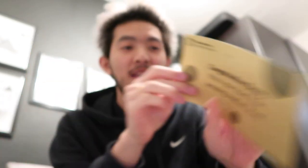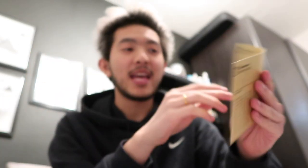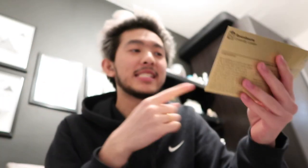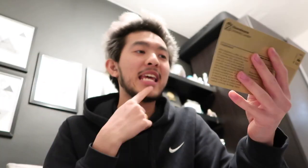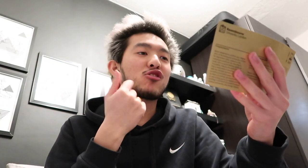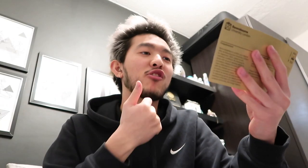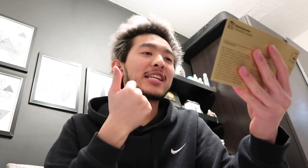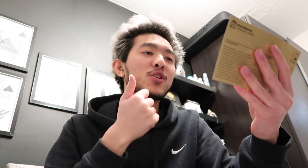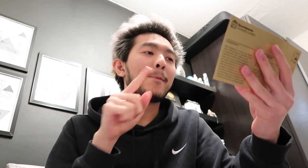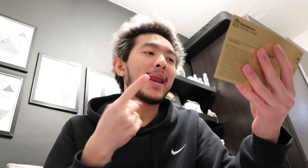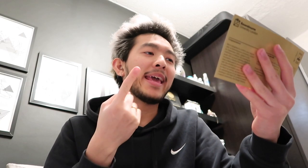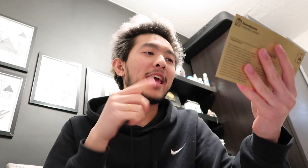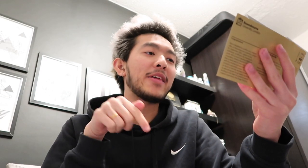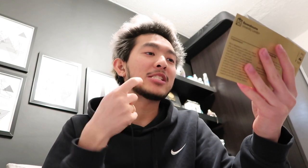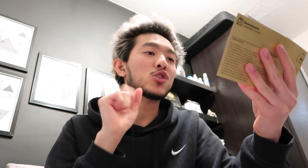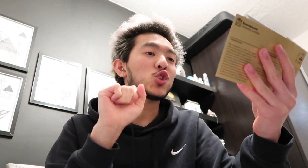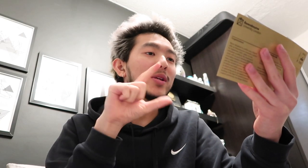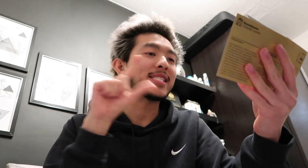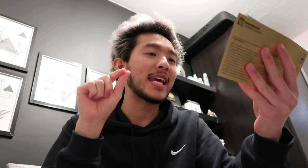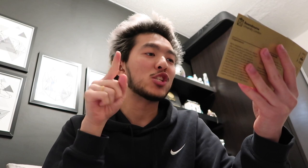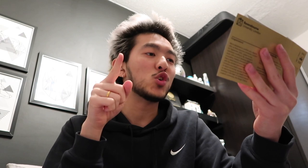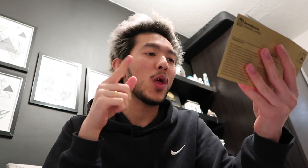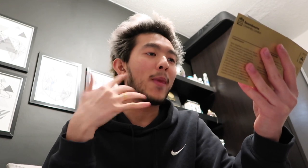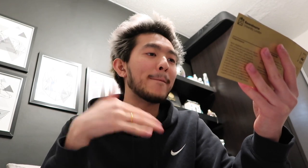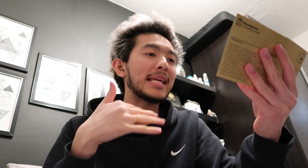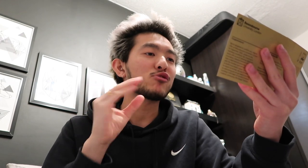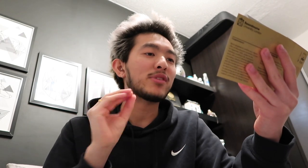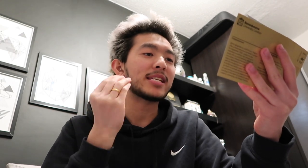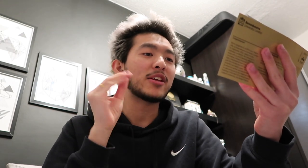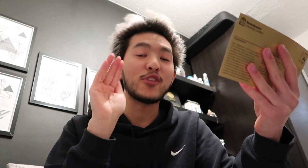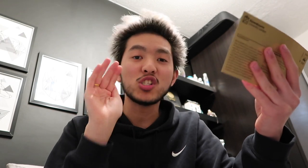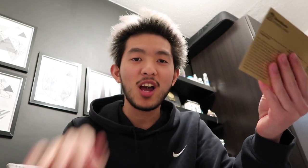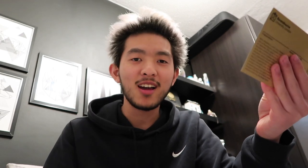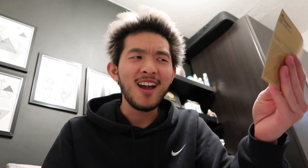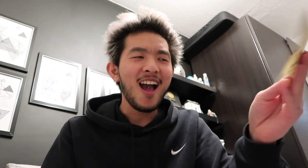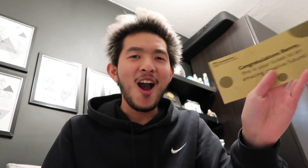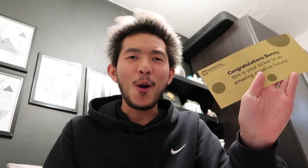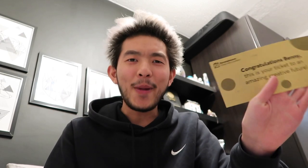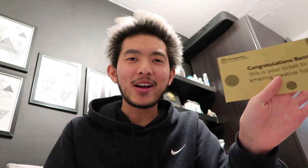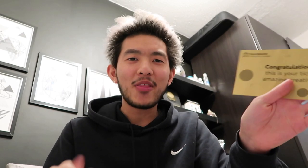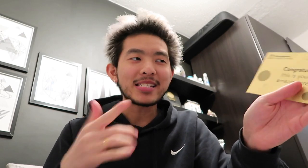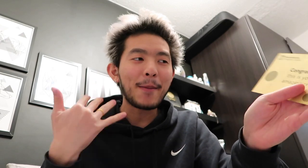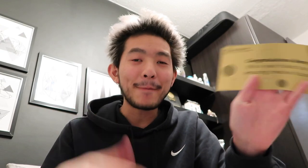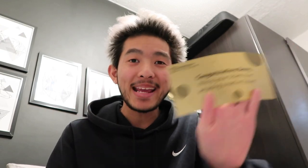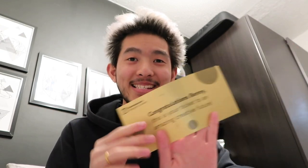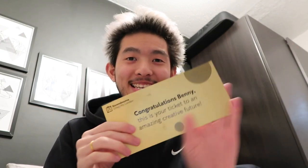It's a cool extra bunny. It's a show ticket to you in the major busy future. Oh my god. god. This is amazing.